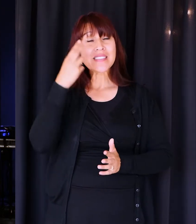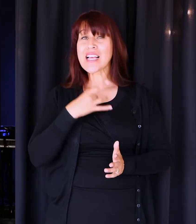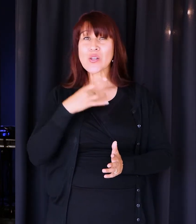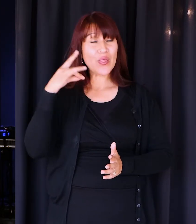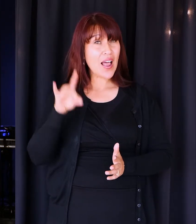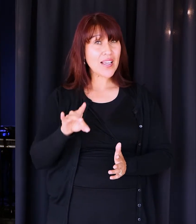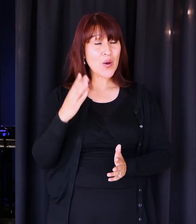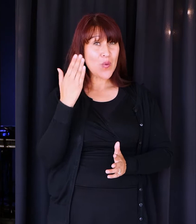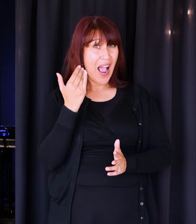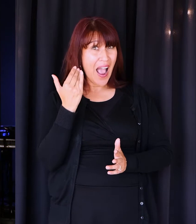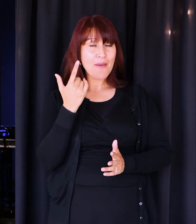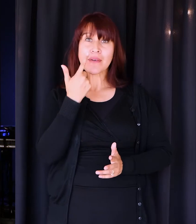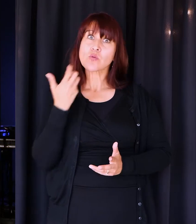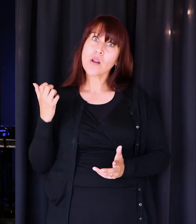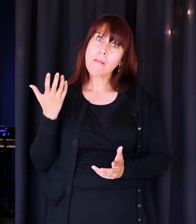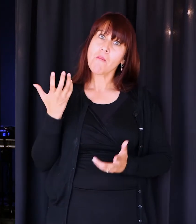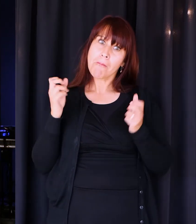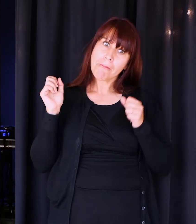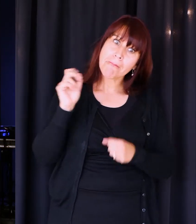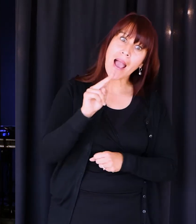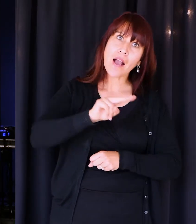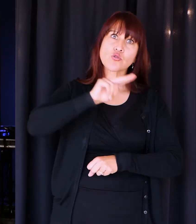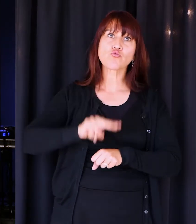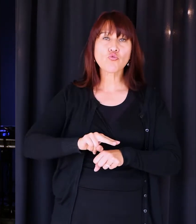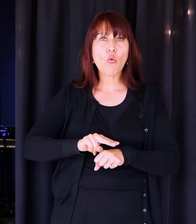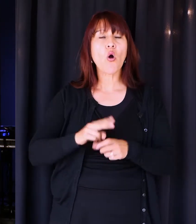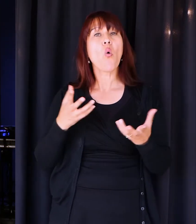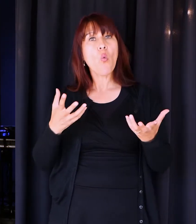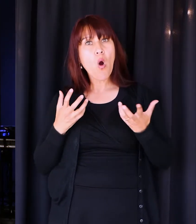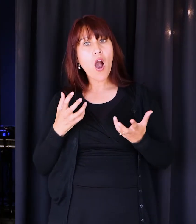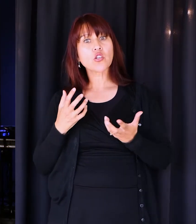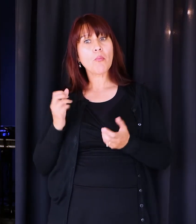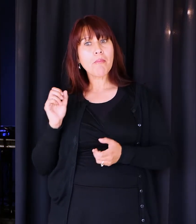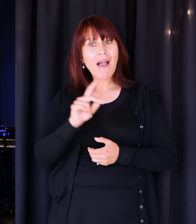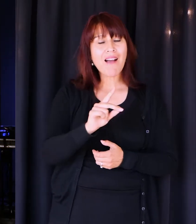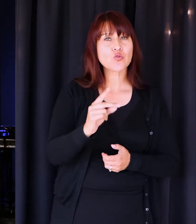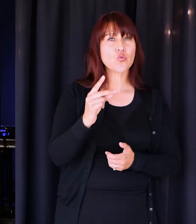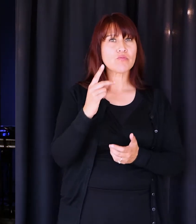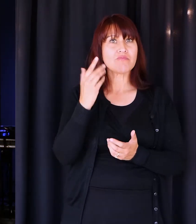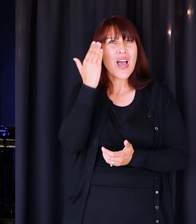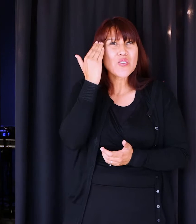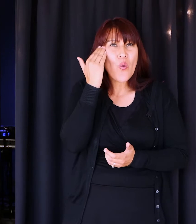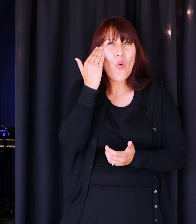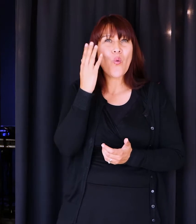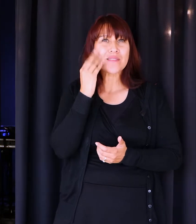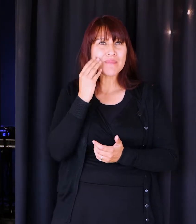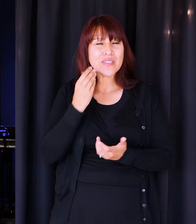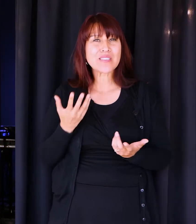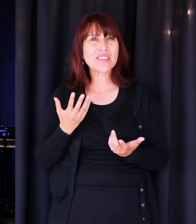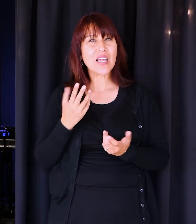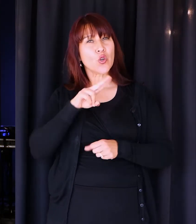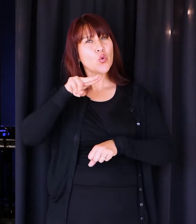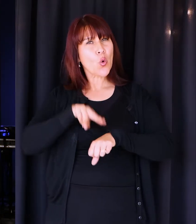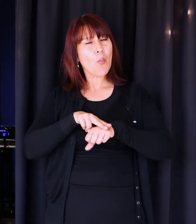because frankly, I wanted to go back. I wanted to go back to normal. I wanted to go back to what I knew because think about it. Normal is